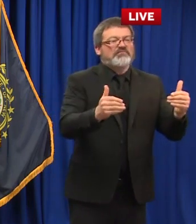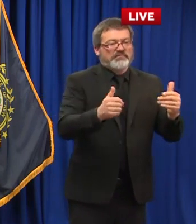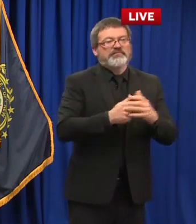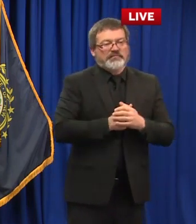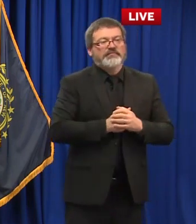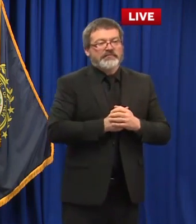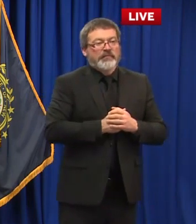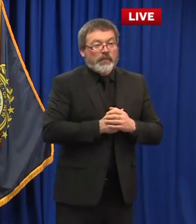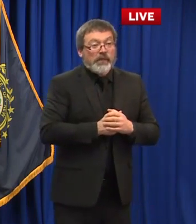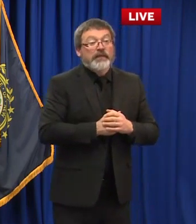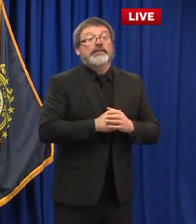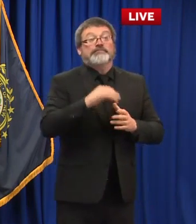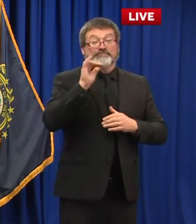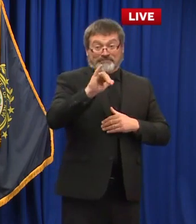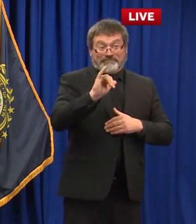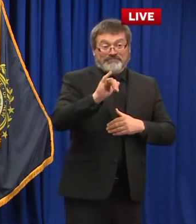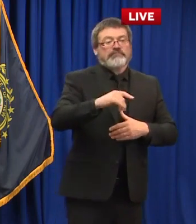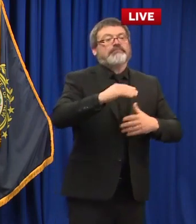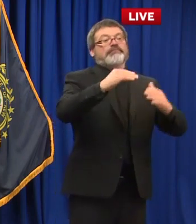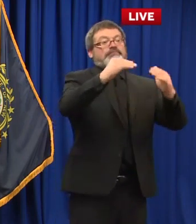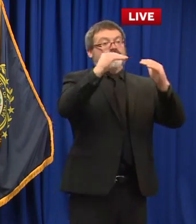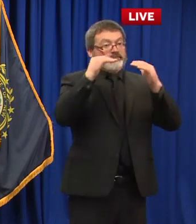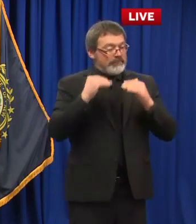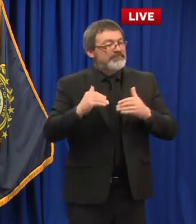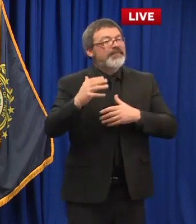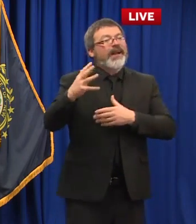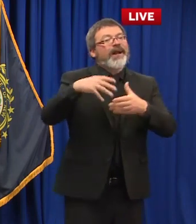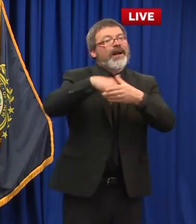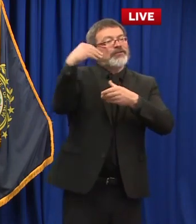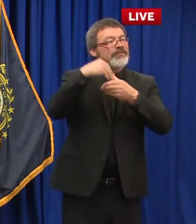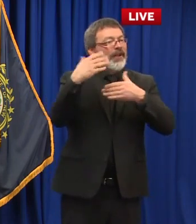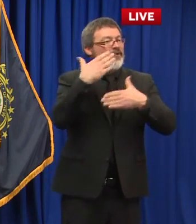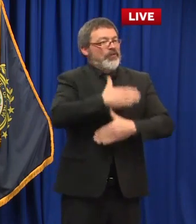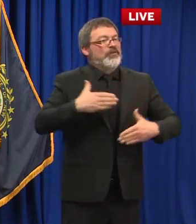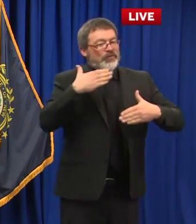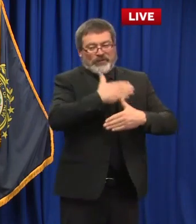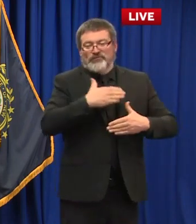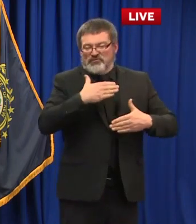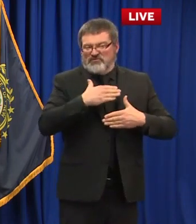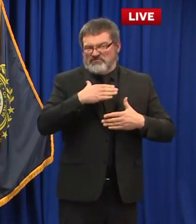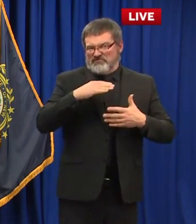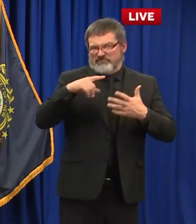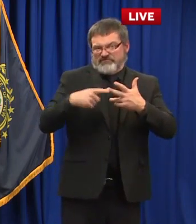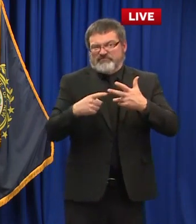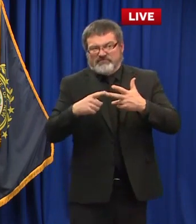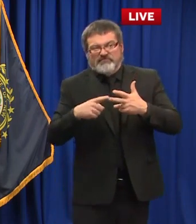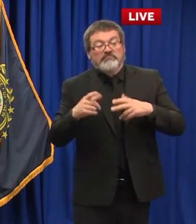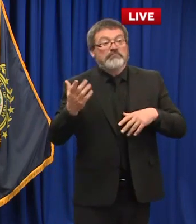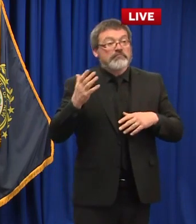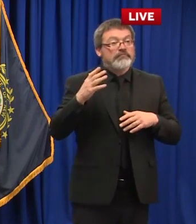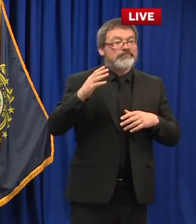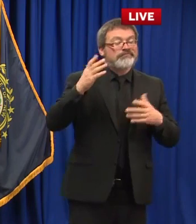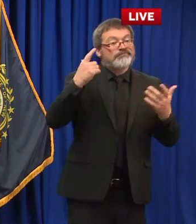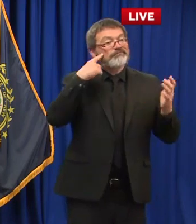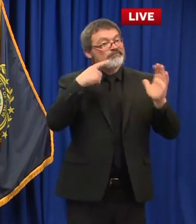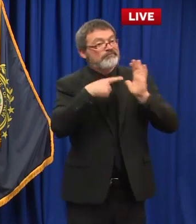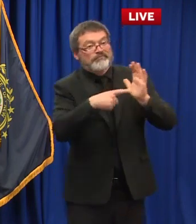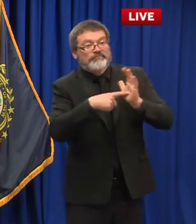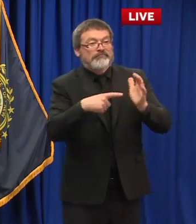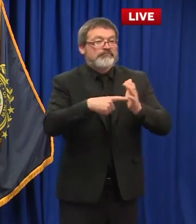up additional flexing of outdoor recreational guidance around other outdoor attractions. Some of these are more